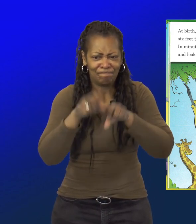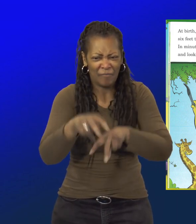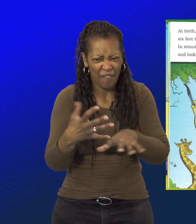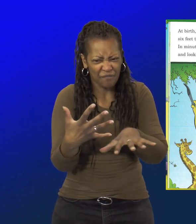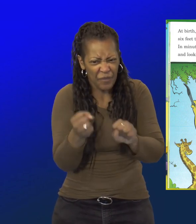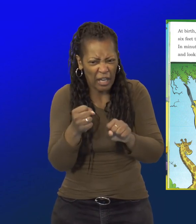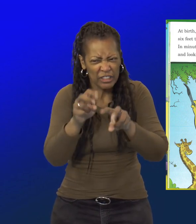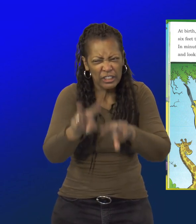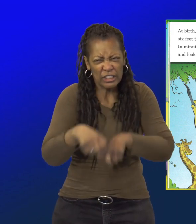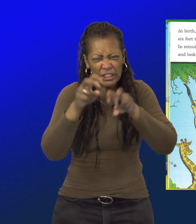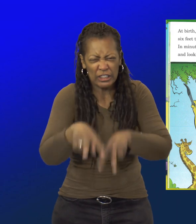lion.